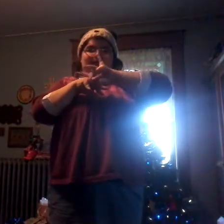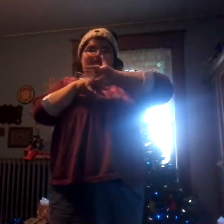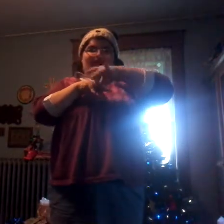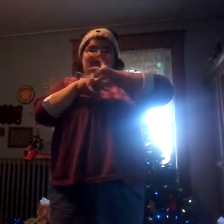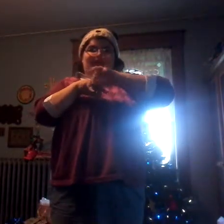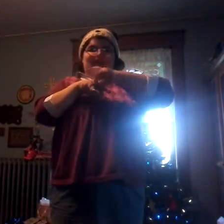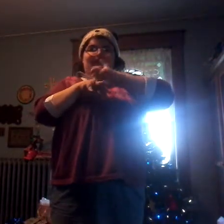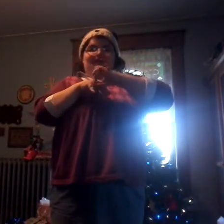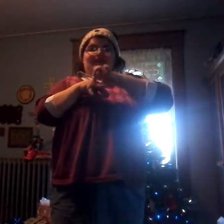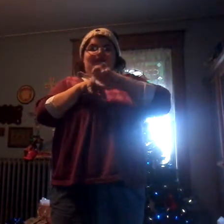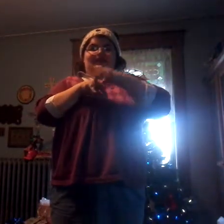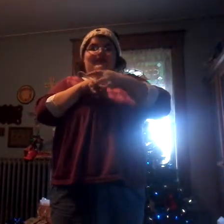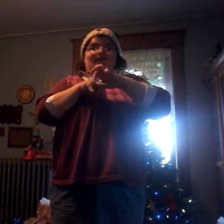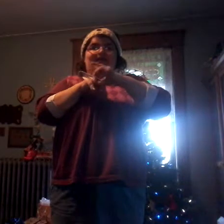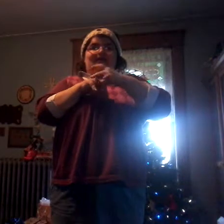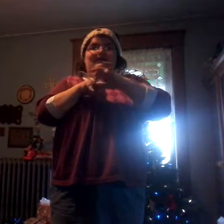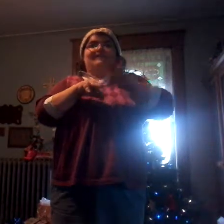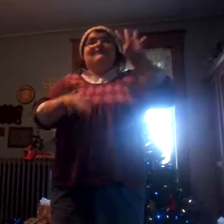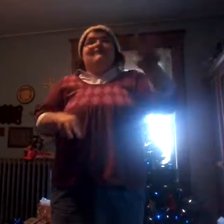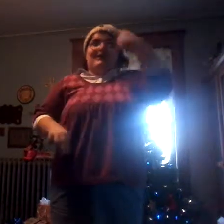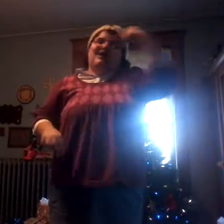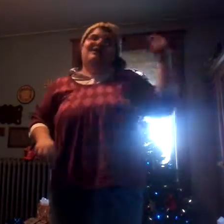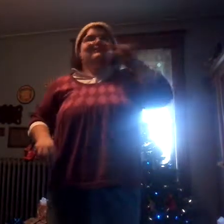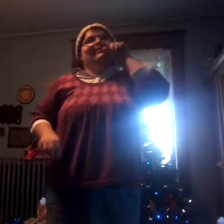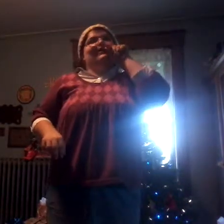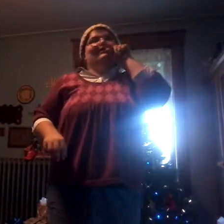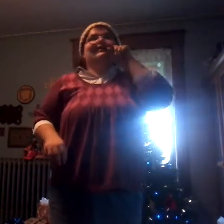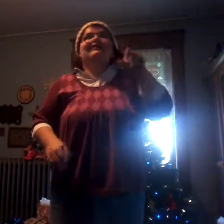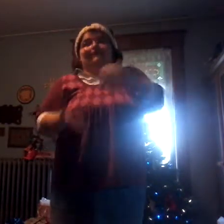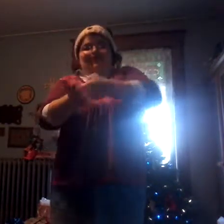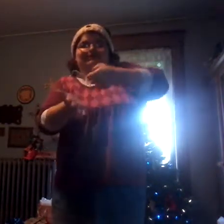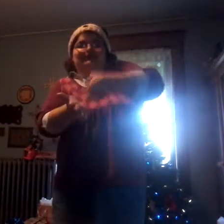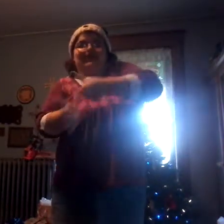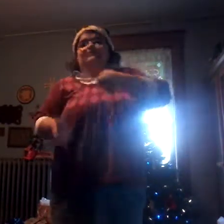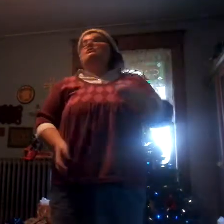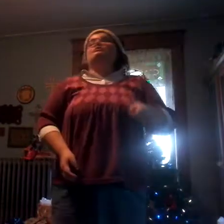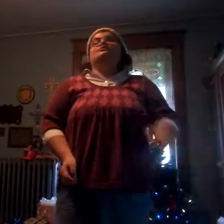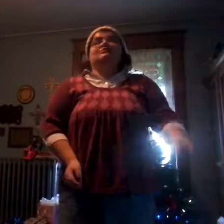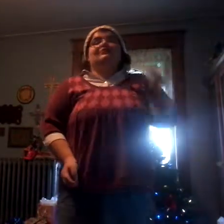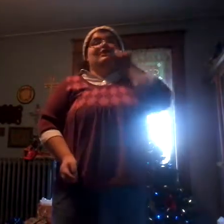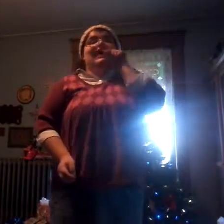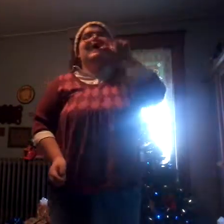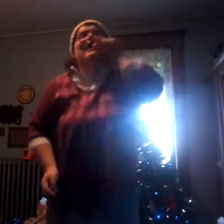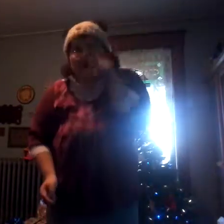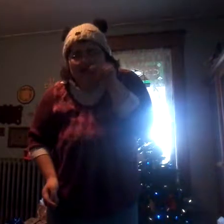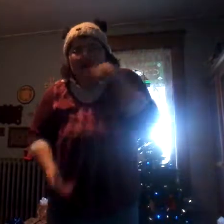rings, four calling birds, three franches, two turtle doves and a